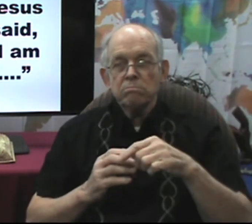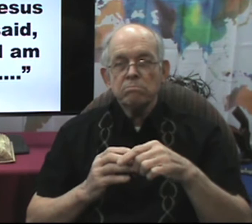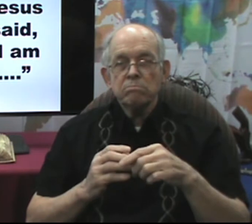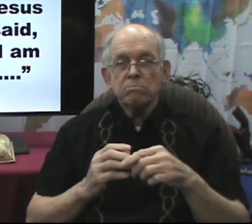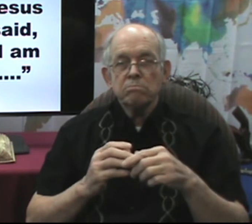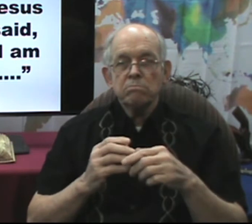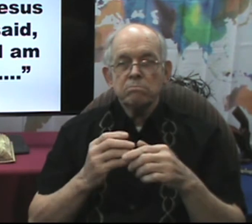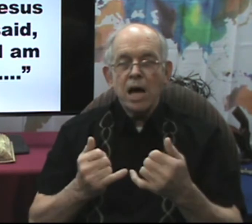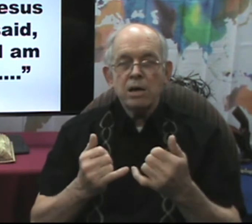Now,